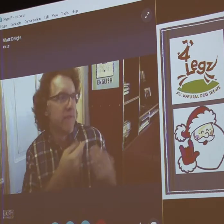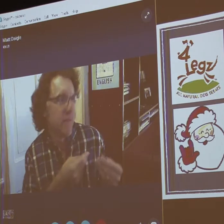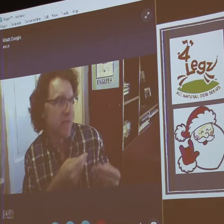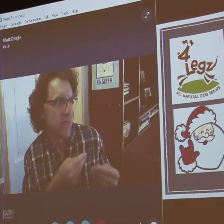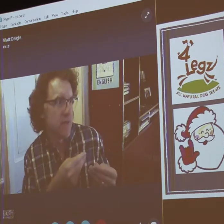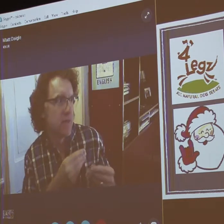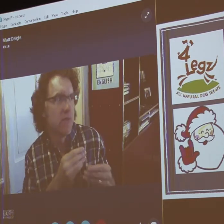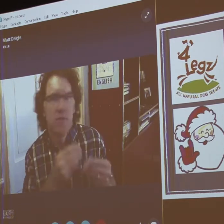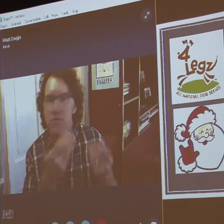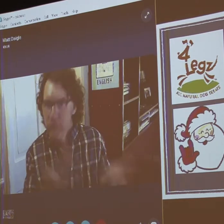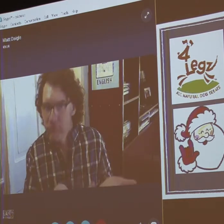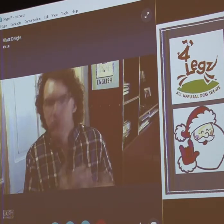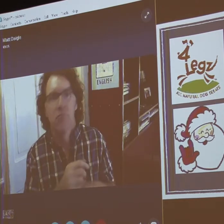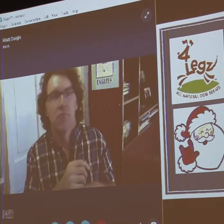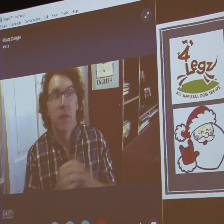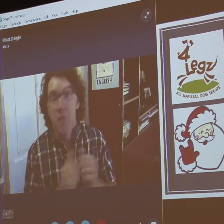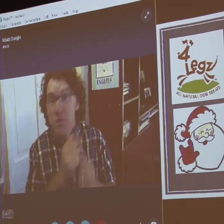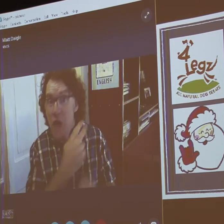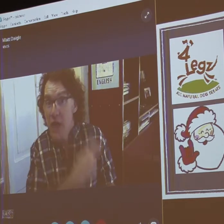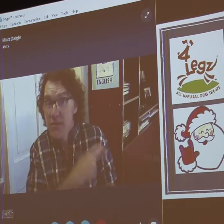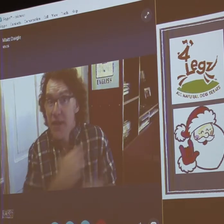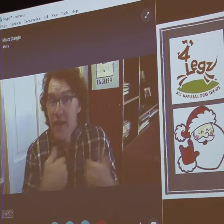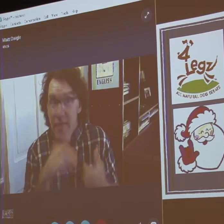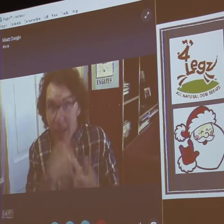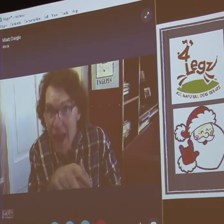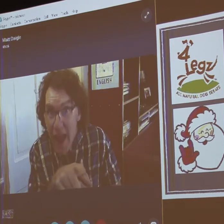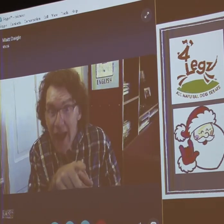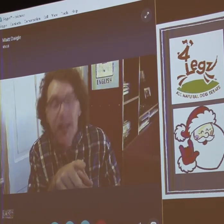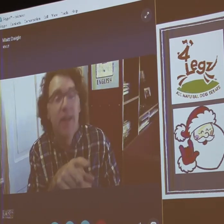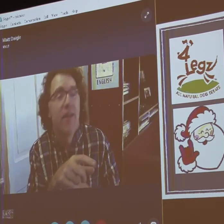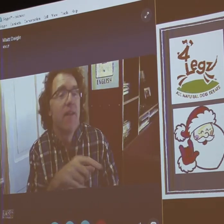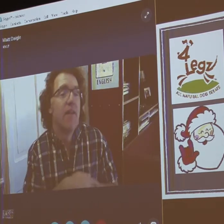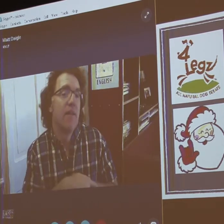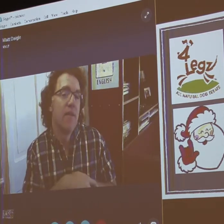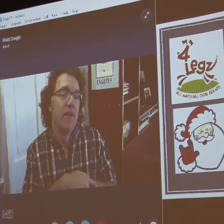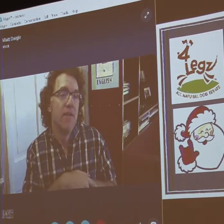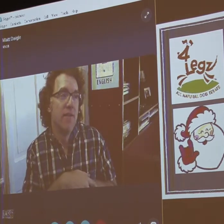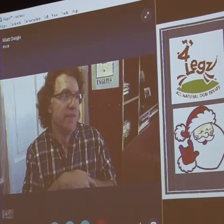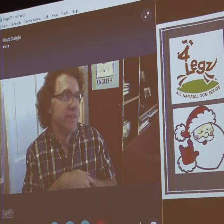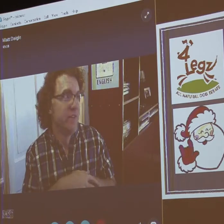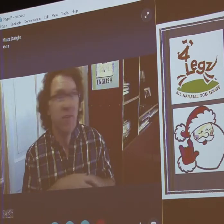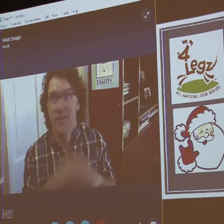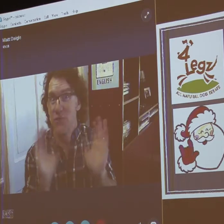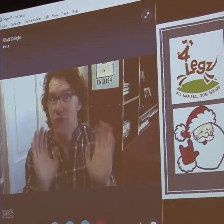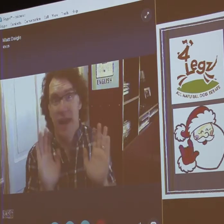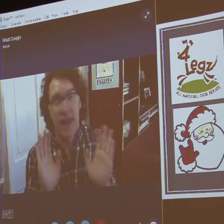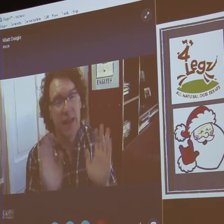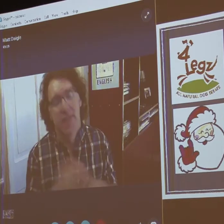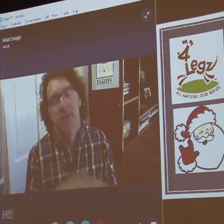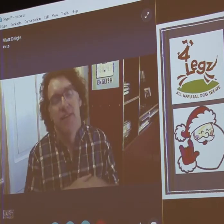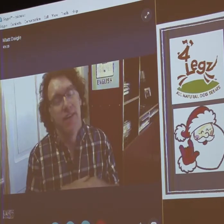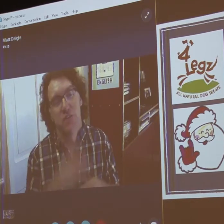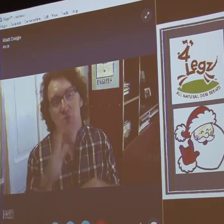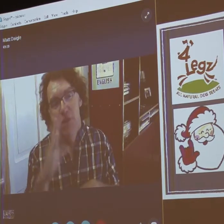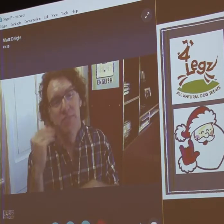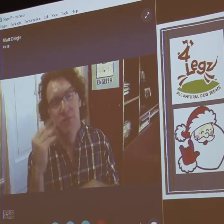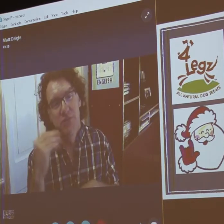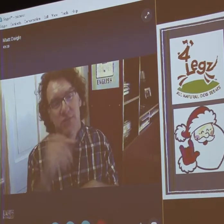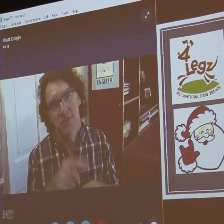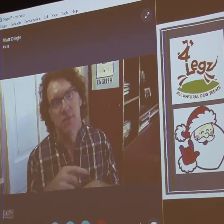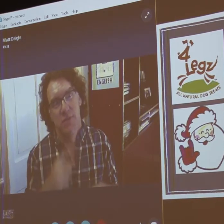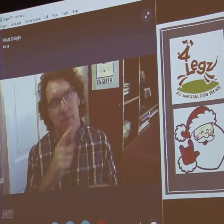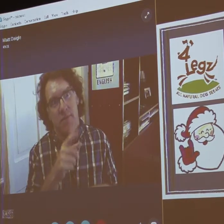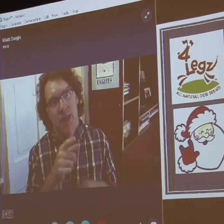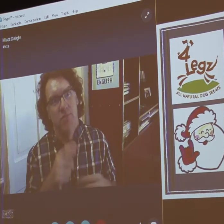symbol to welcome breastfeeding families, mothers. Hospitals use my symbol. It was a great honor.